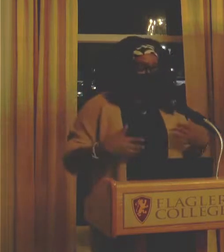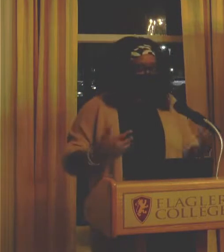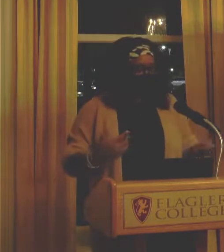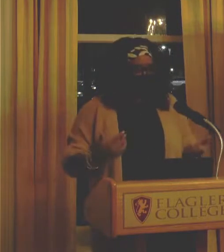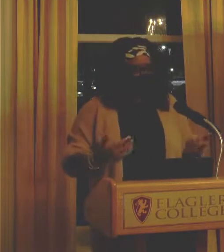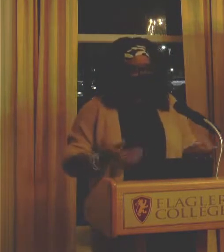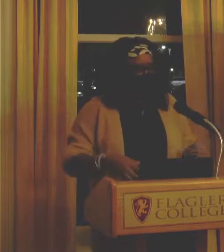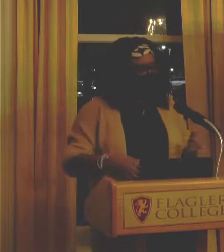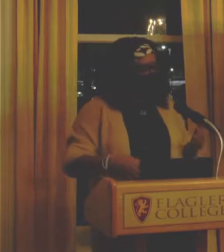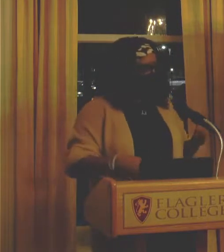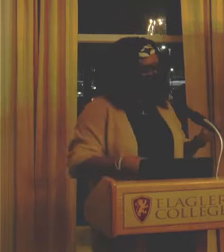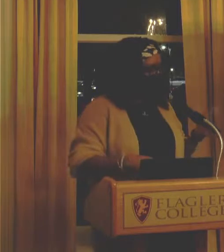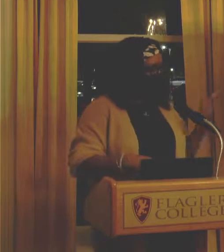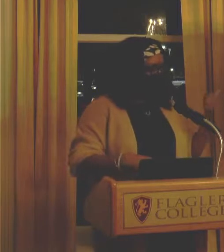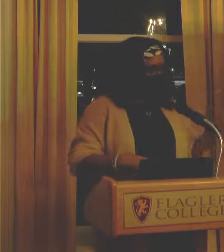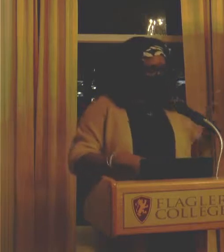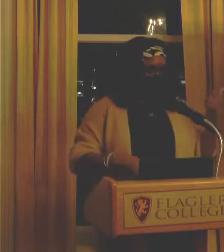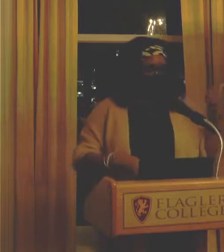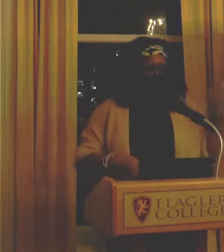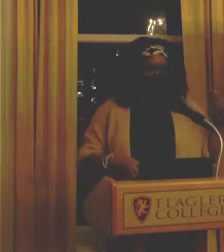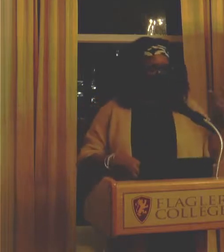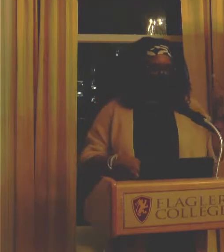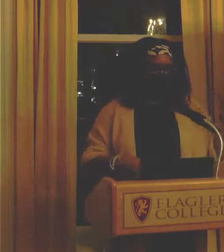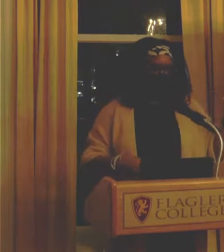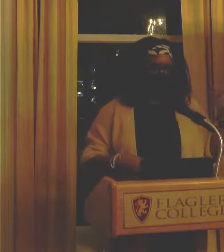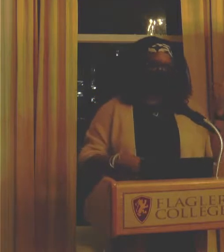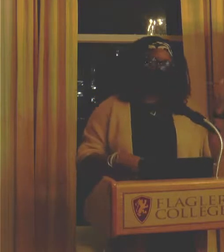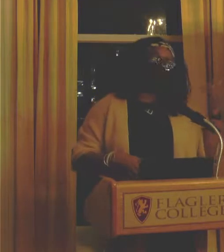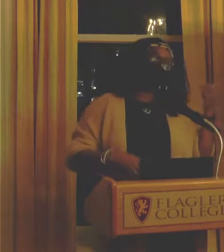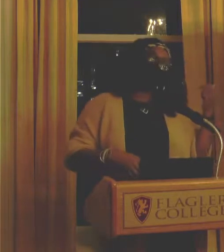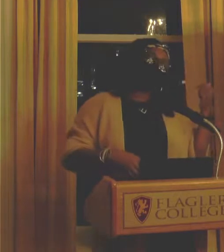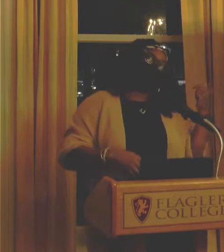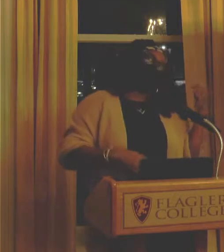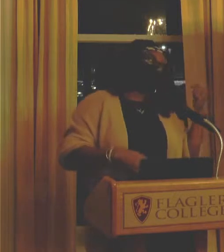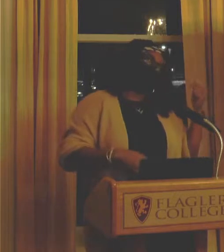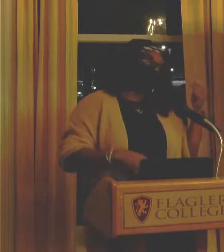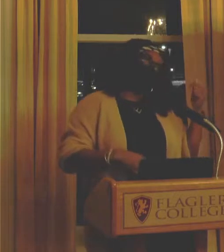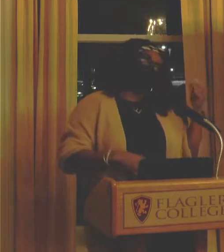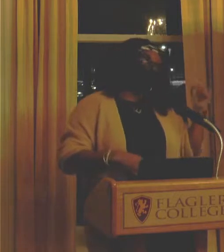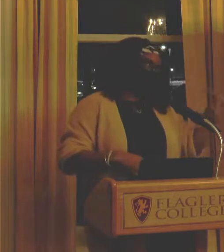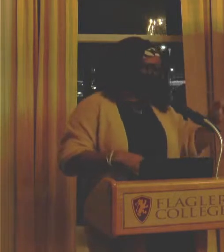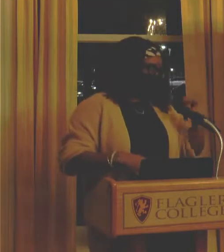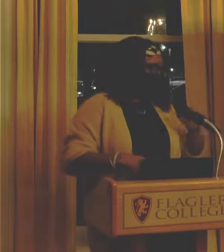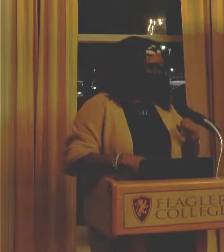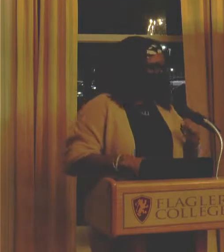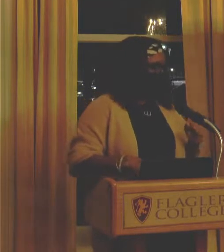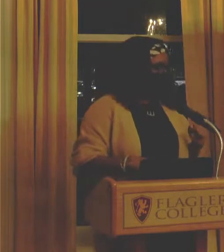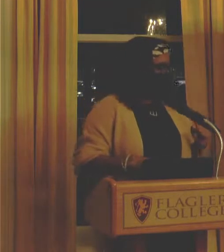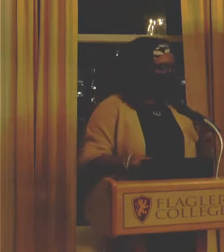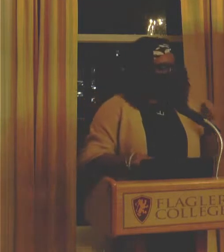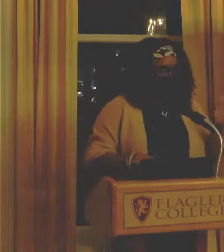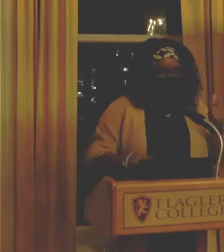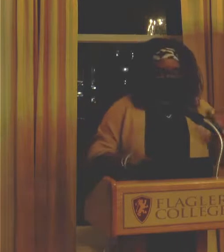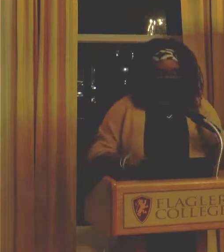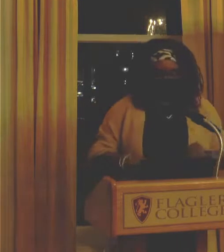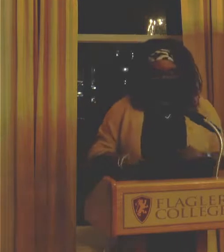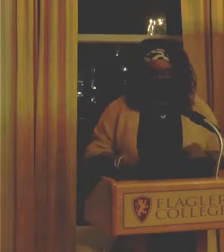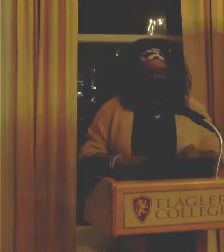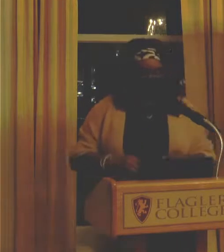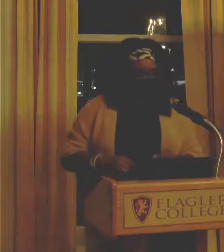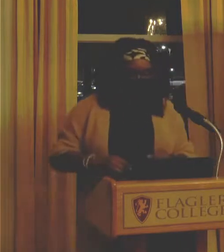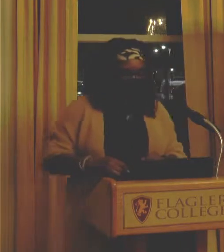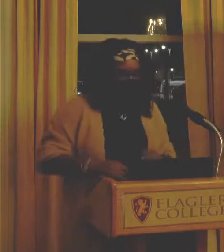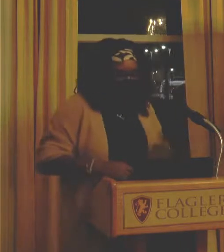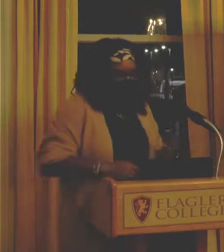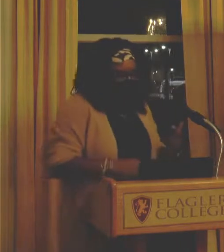world. It's not just visual arts. have art, music, dance, vocal, what am saying? Film. Art, music, dance,